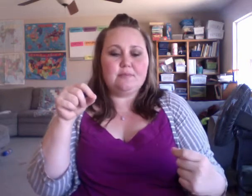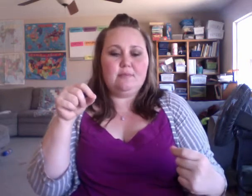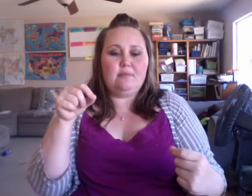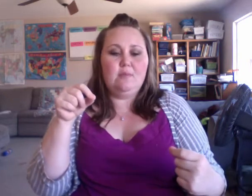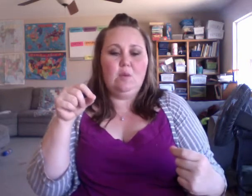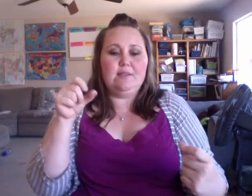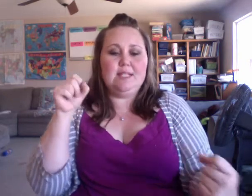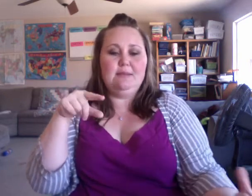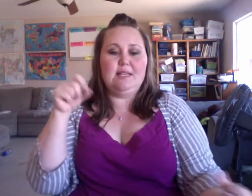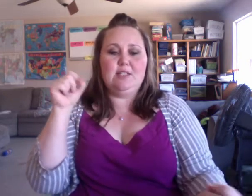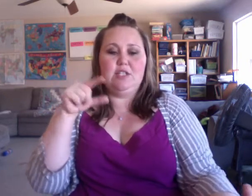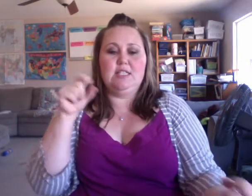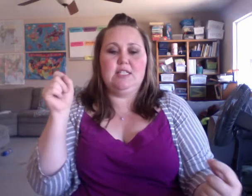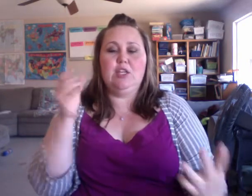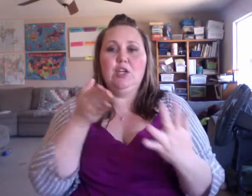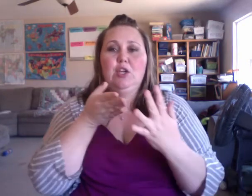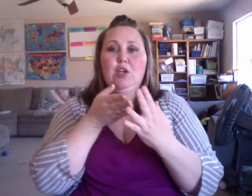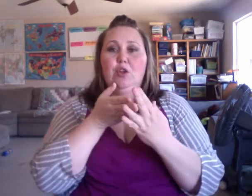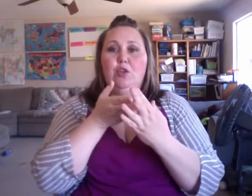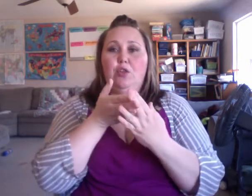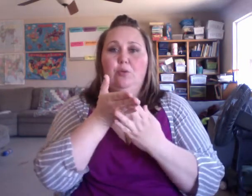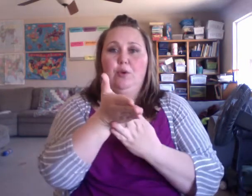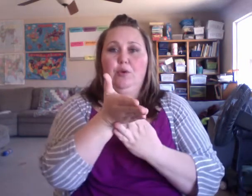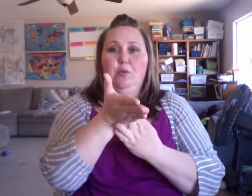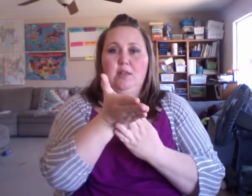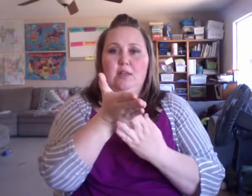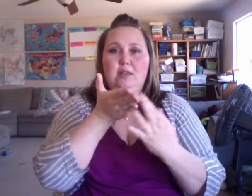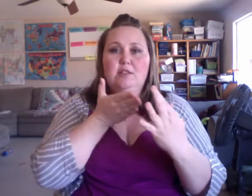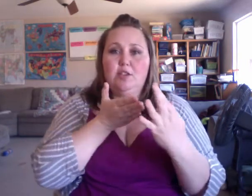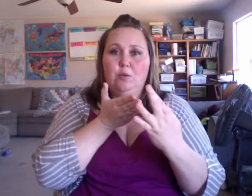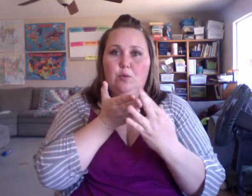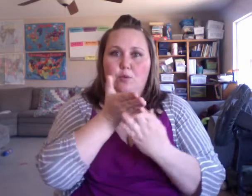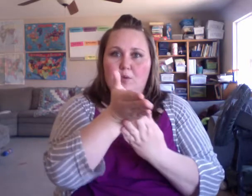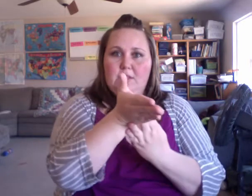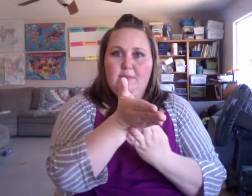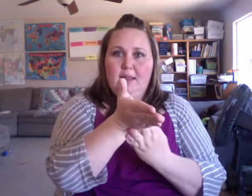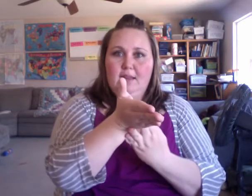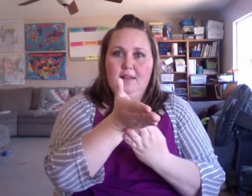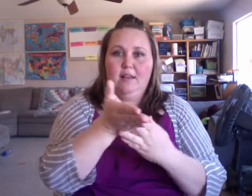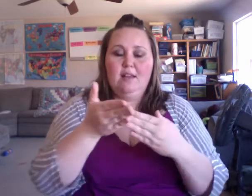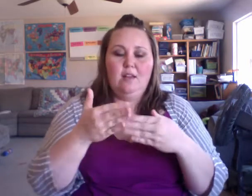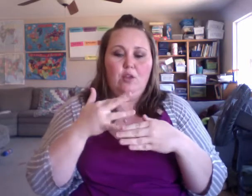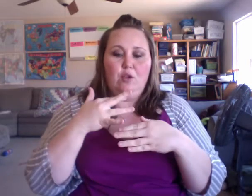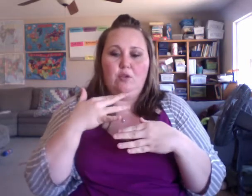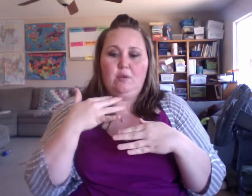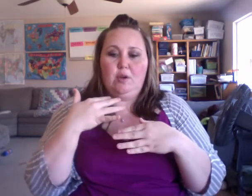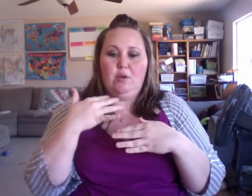we have sending messages through, to go through something, through